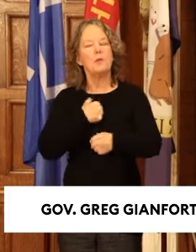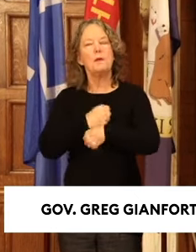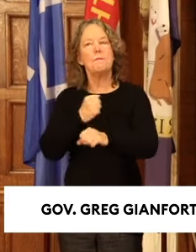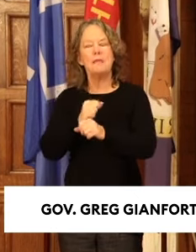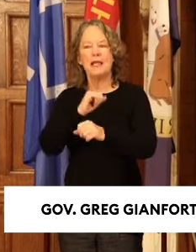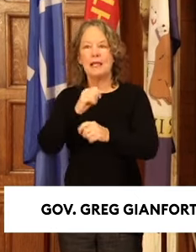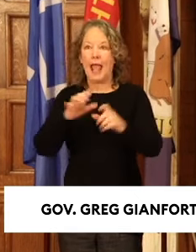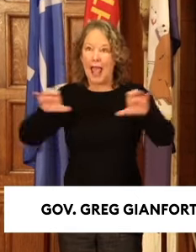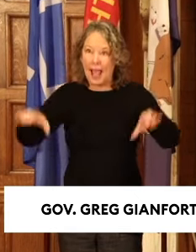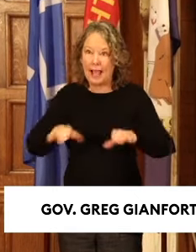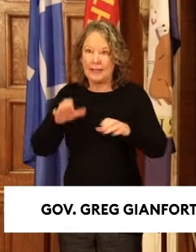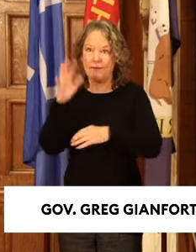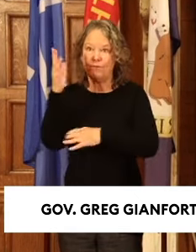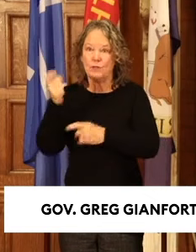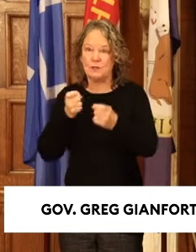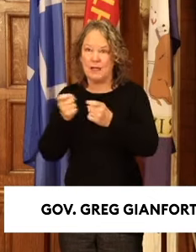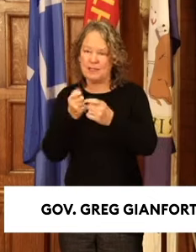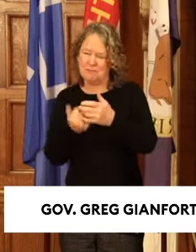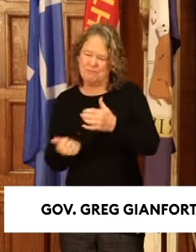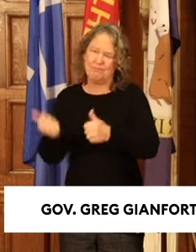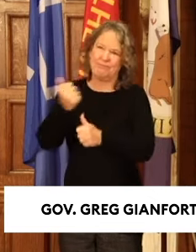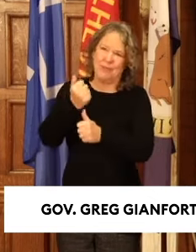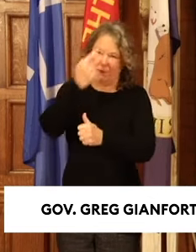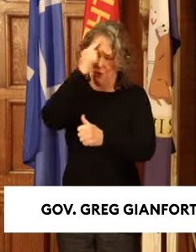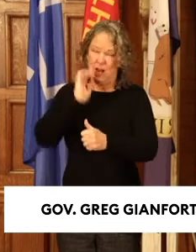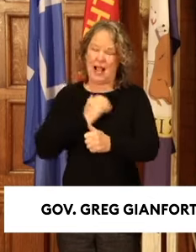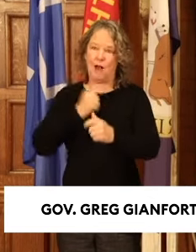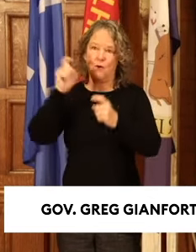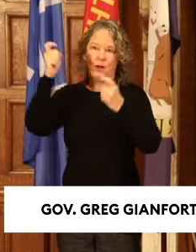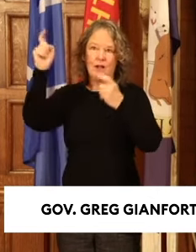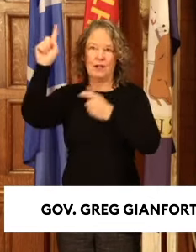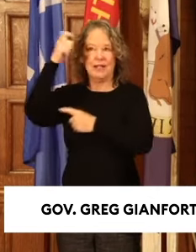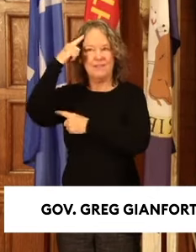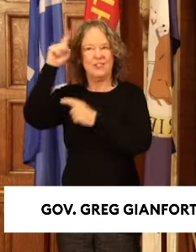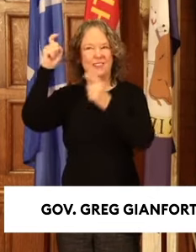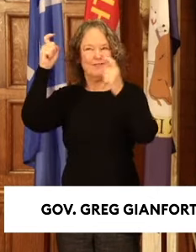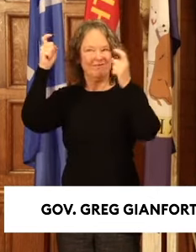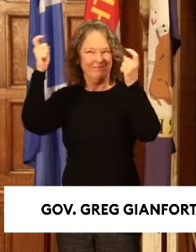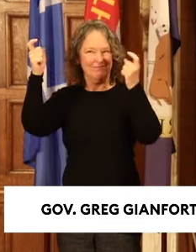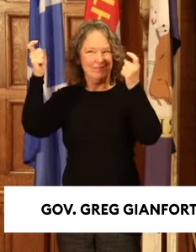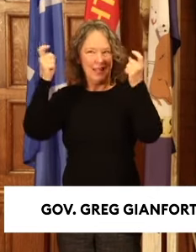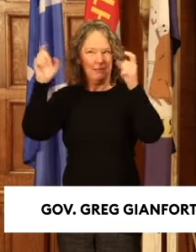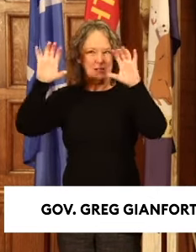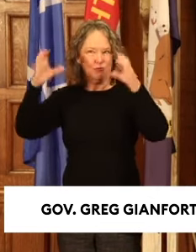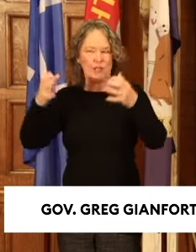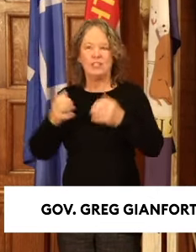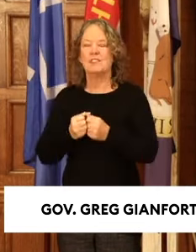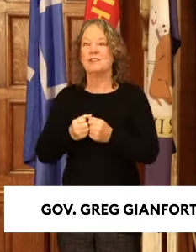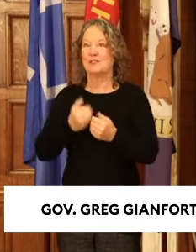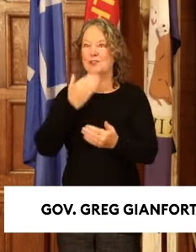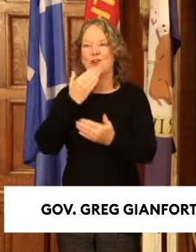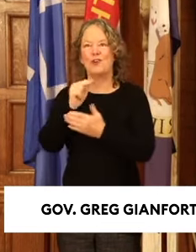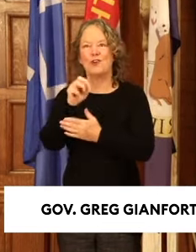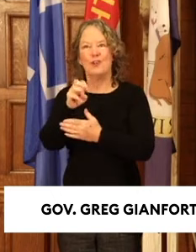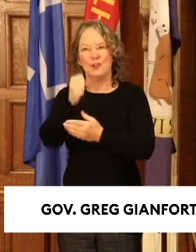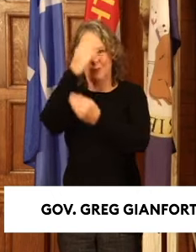top priority for our administration. And I have some great news to announce here today on that front.